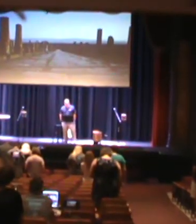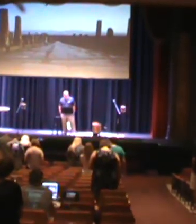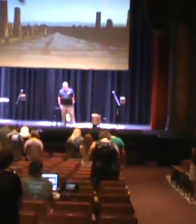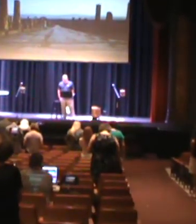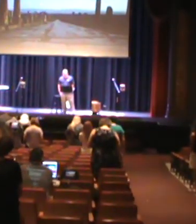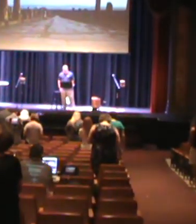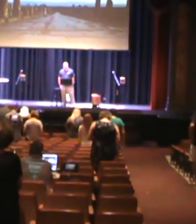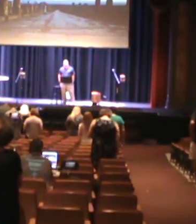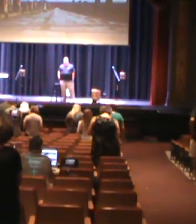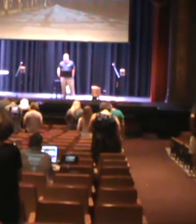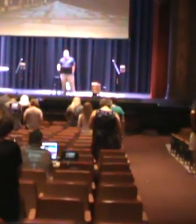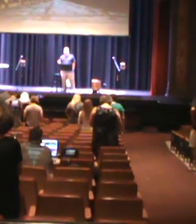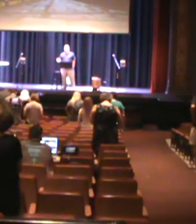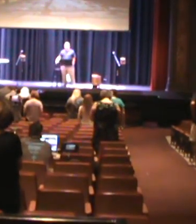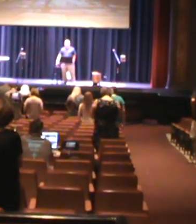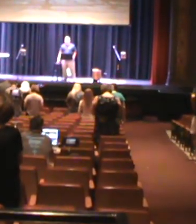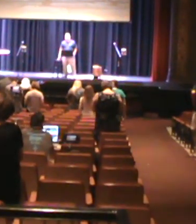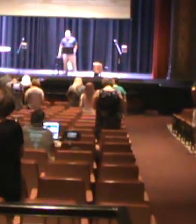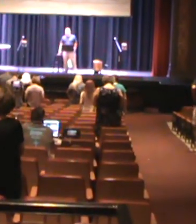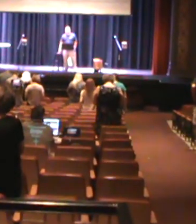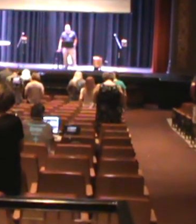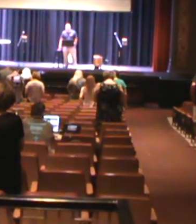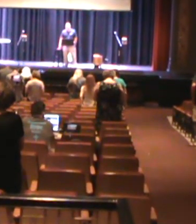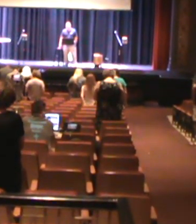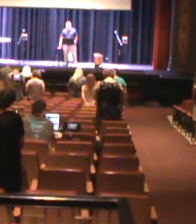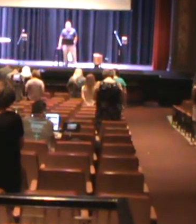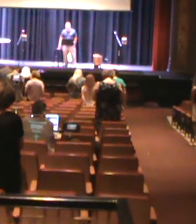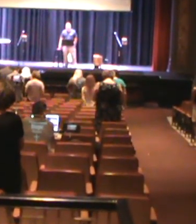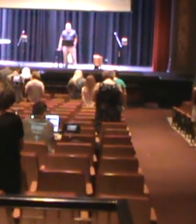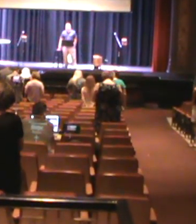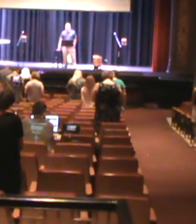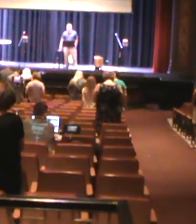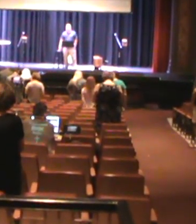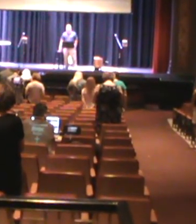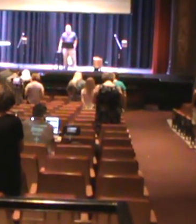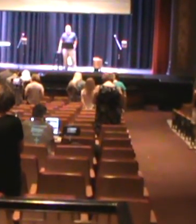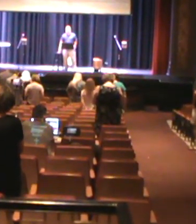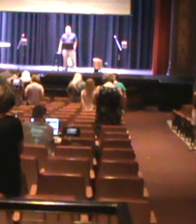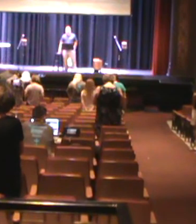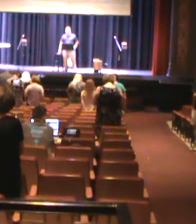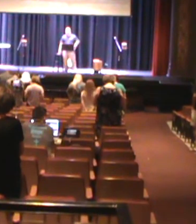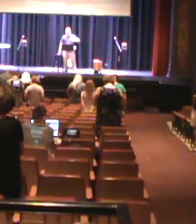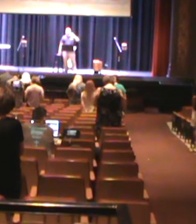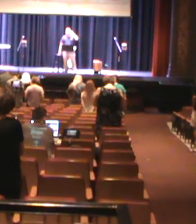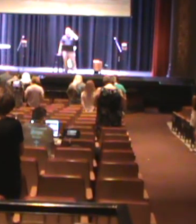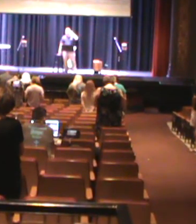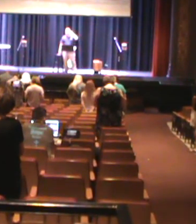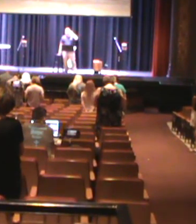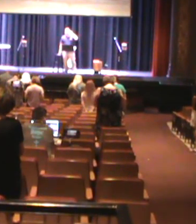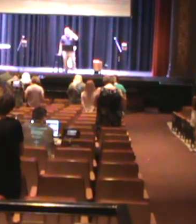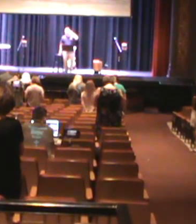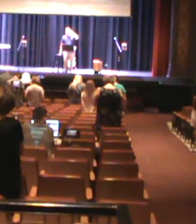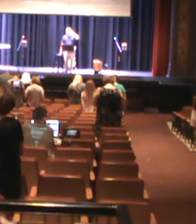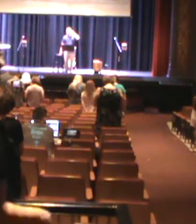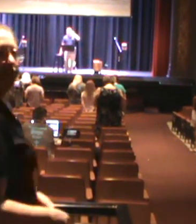Spirit, of which we couldn't understand your word without it. So, Lord, I thank you for that. And, Lord, I pray this morning if someone is going